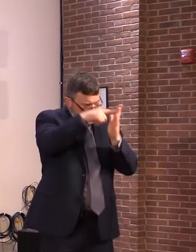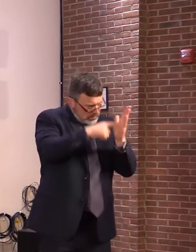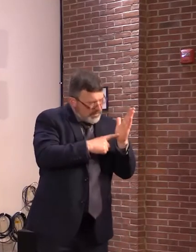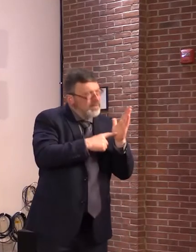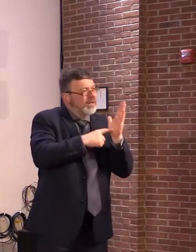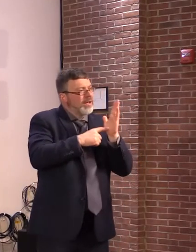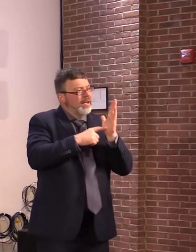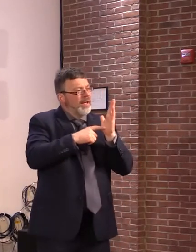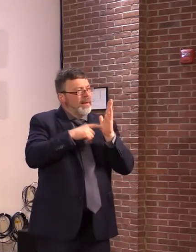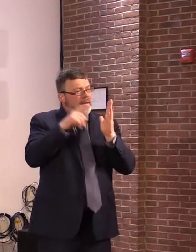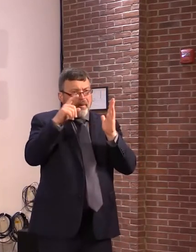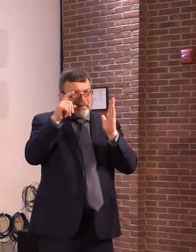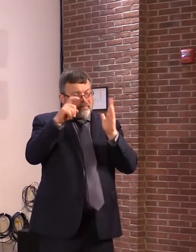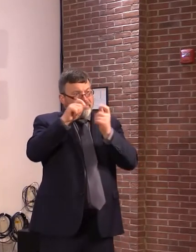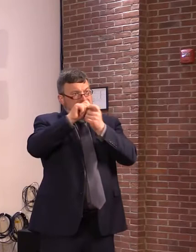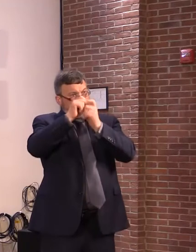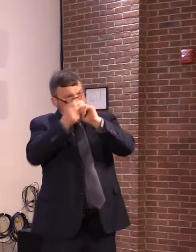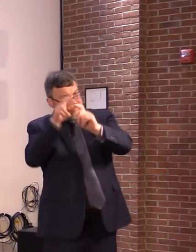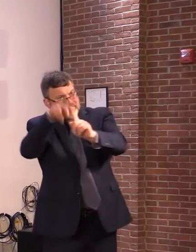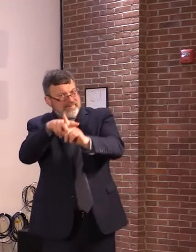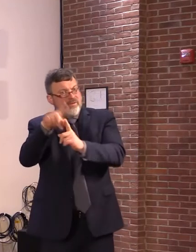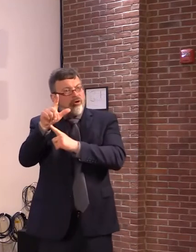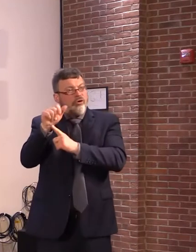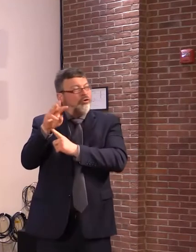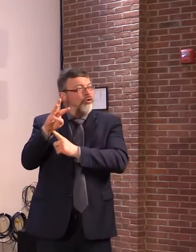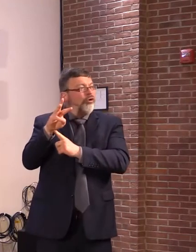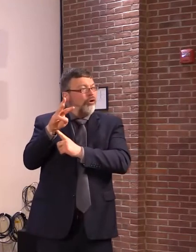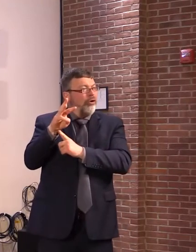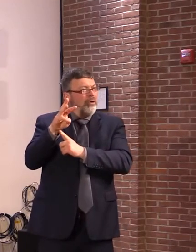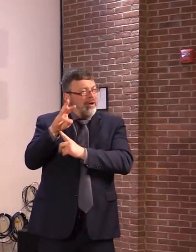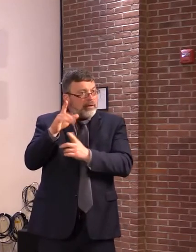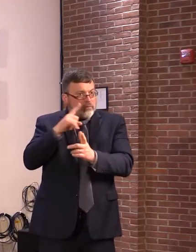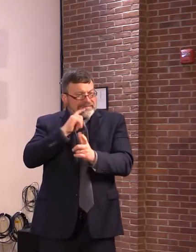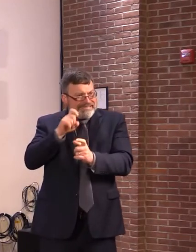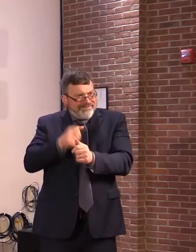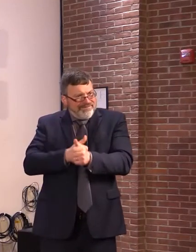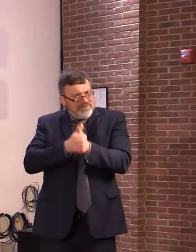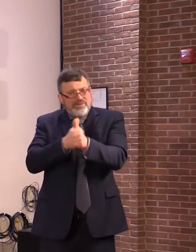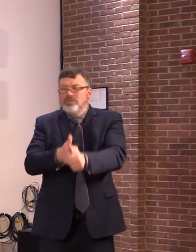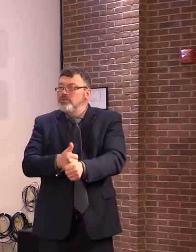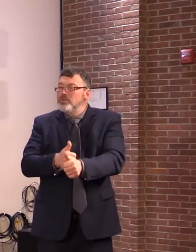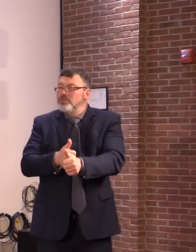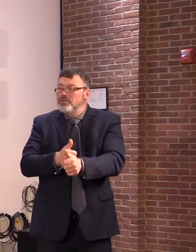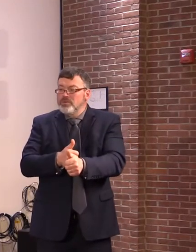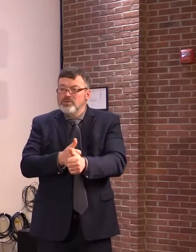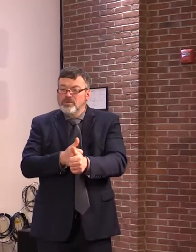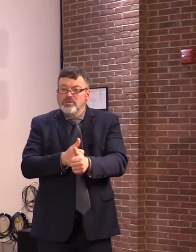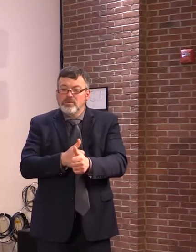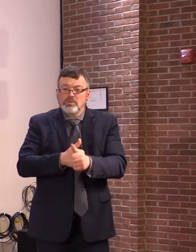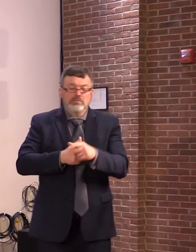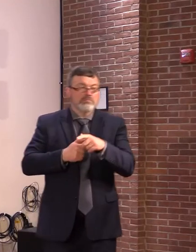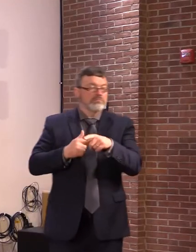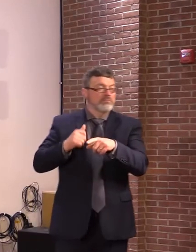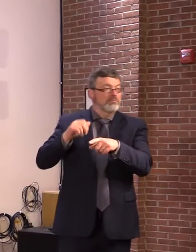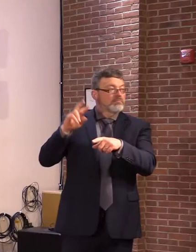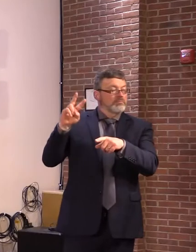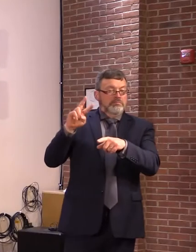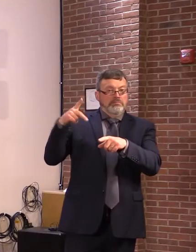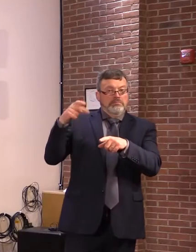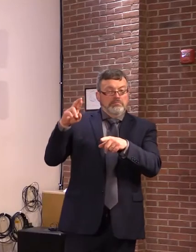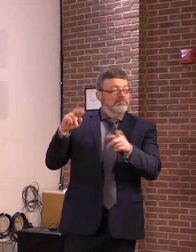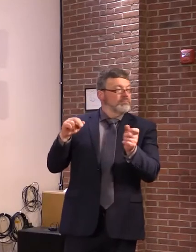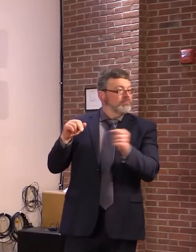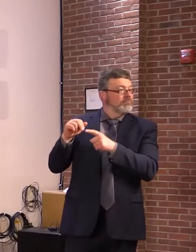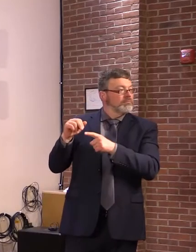It's the law. And that's what you go by. Have you been able to determine whether conferees that working on the